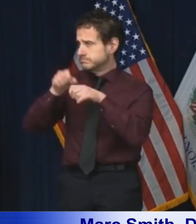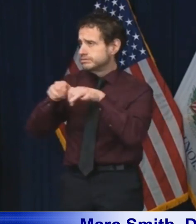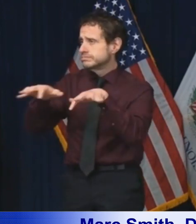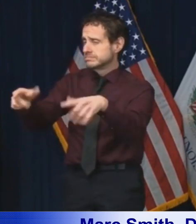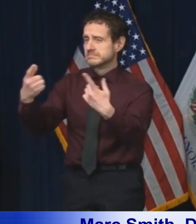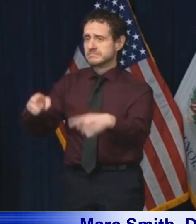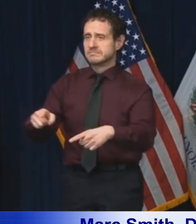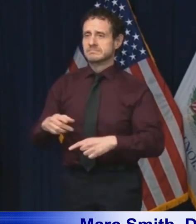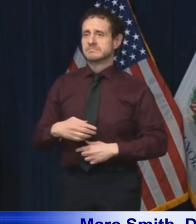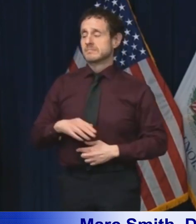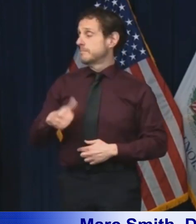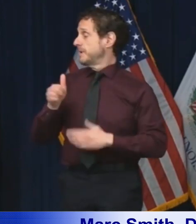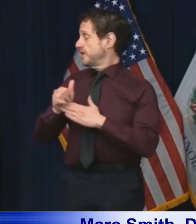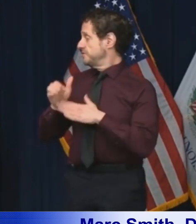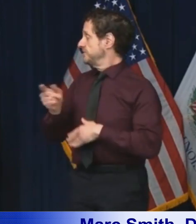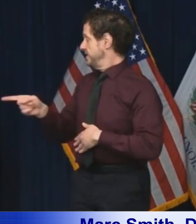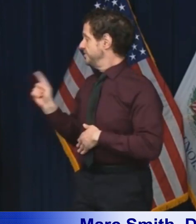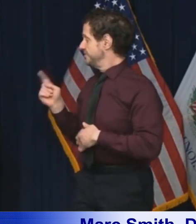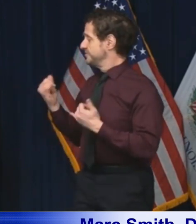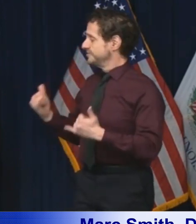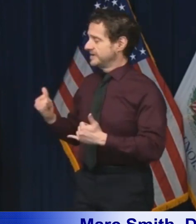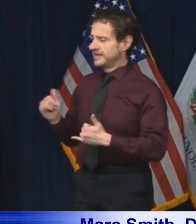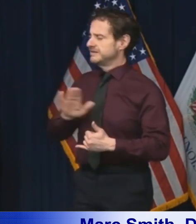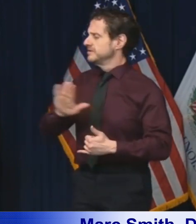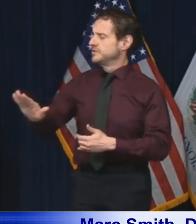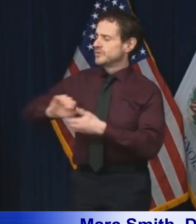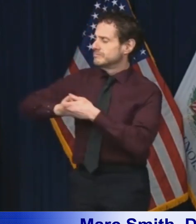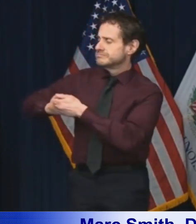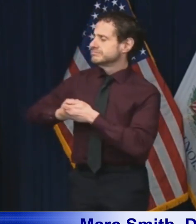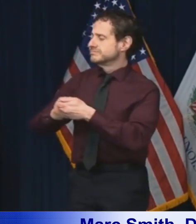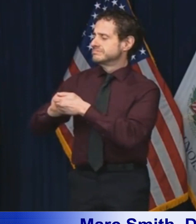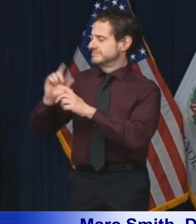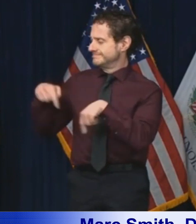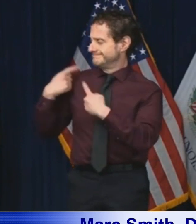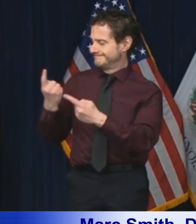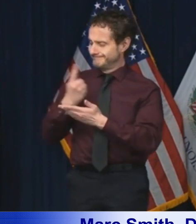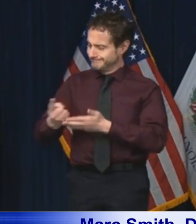To my fellow leaders here today, your collaboration over the past few weeks has been inspiring.